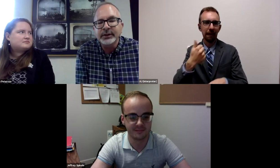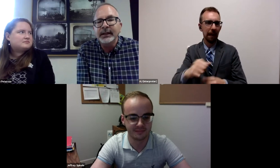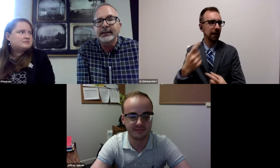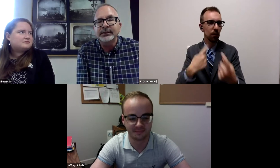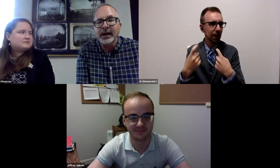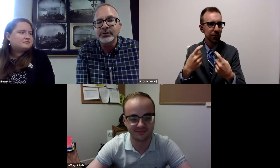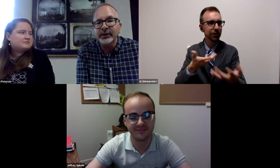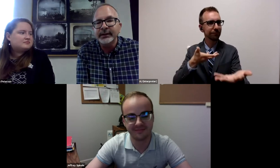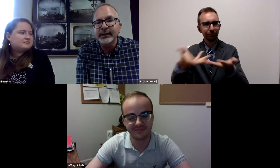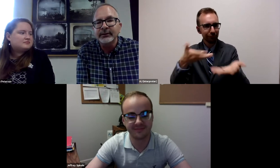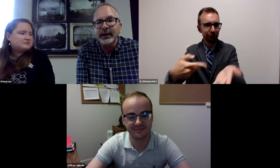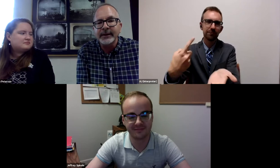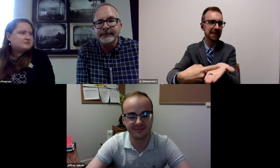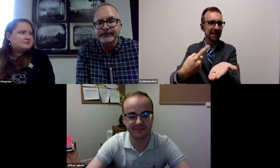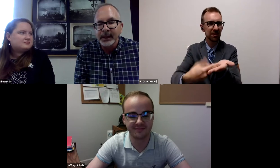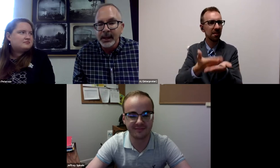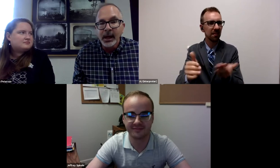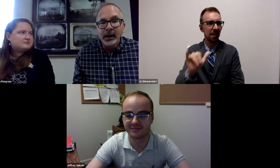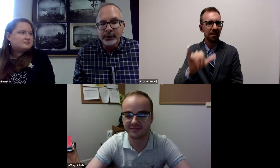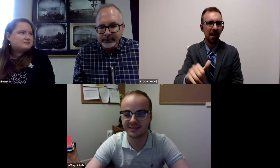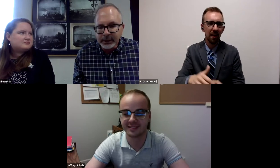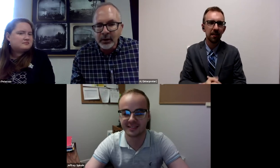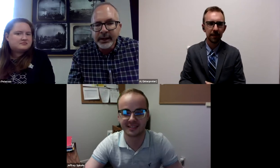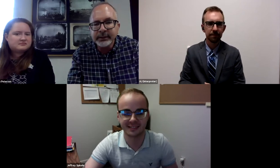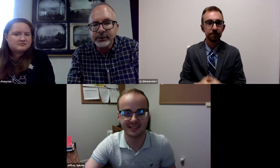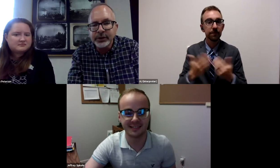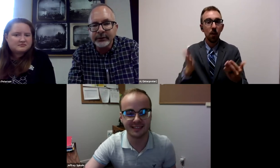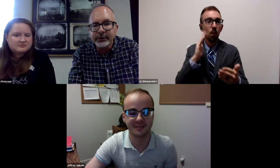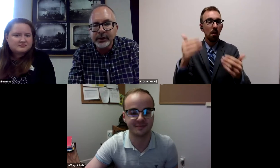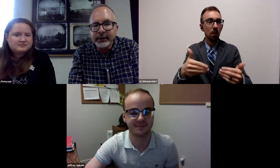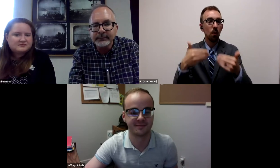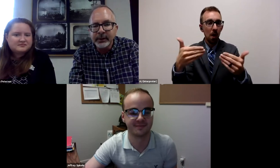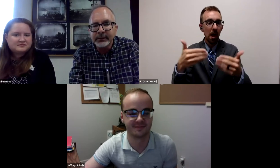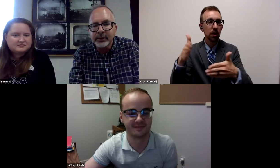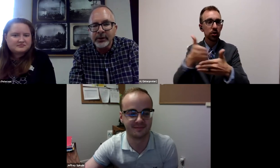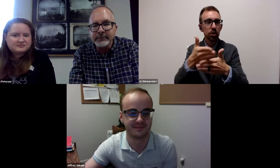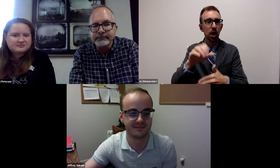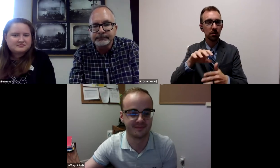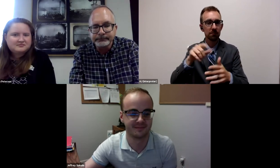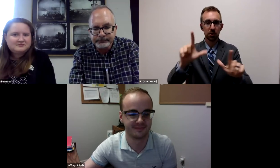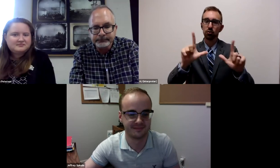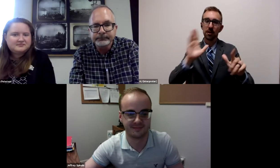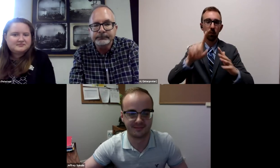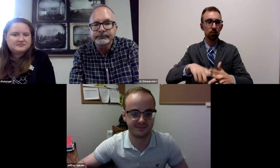engage in any discussion or anything you'd like. So I'm going to go ahead and share the screen and we'll get started.